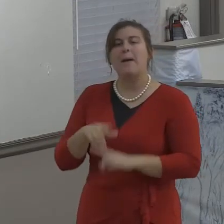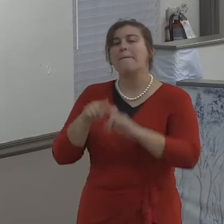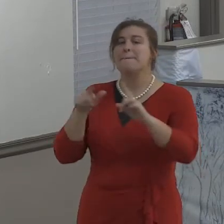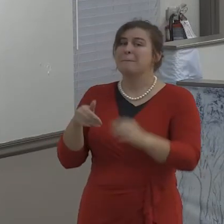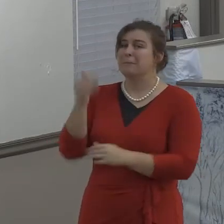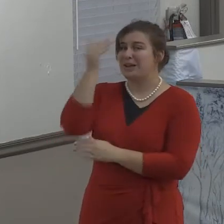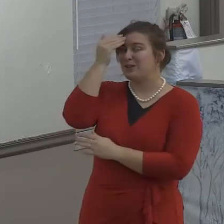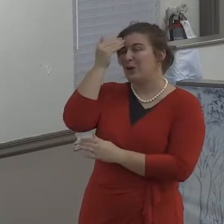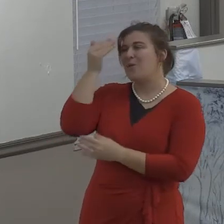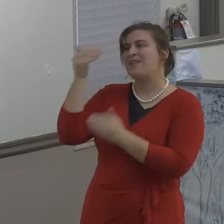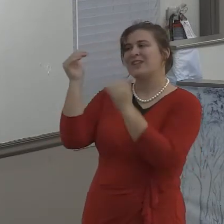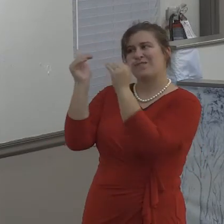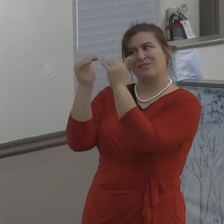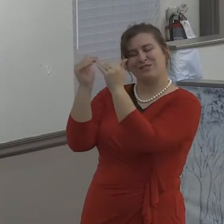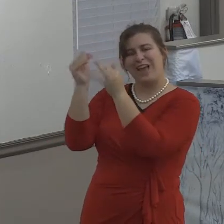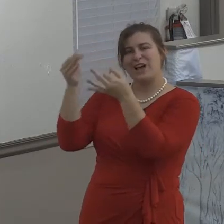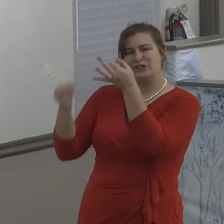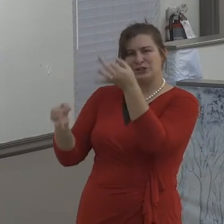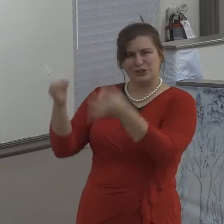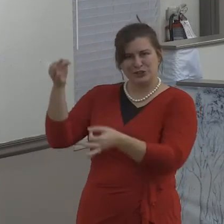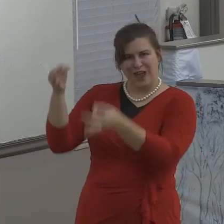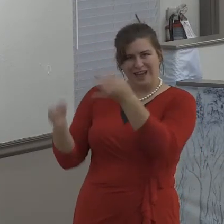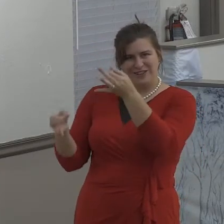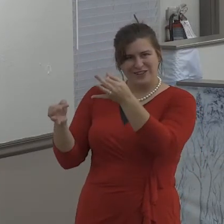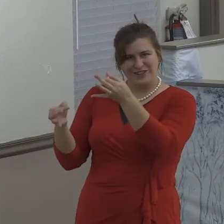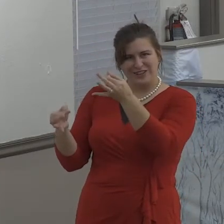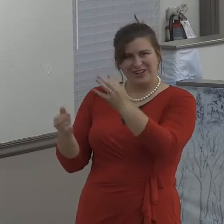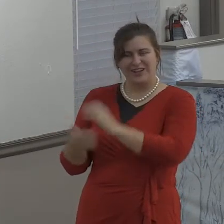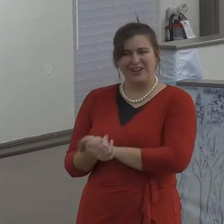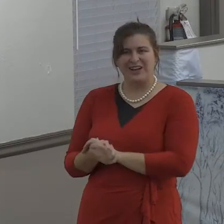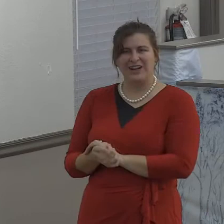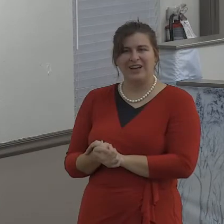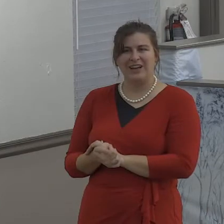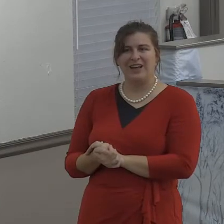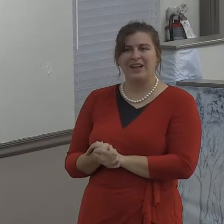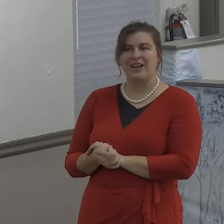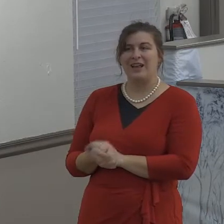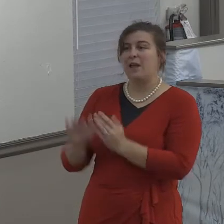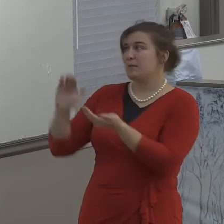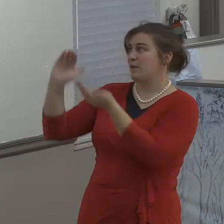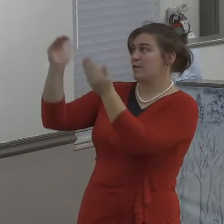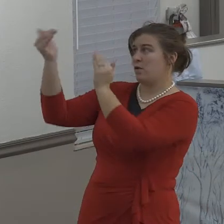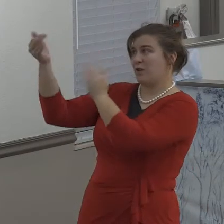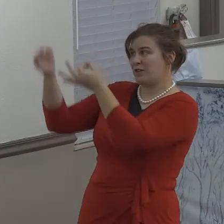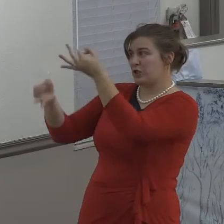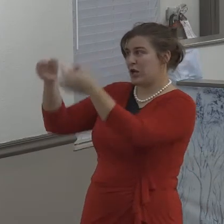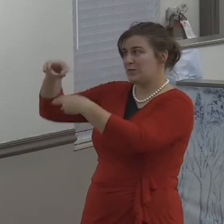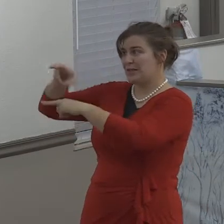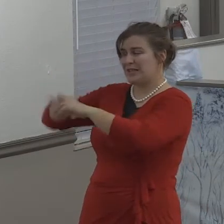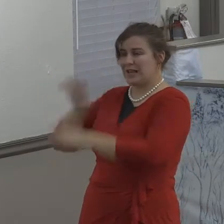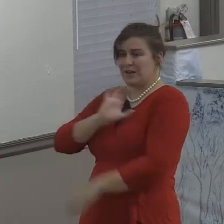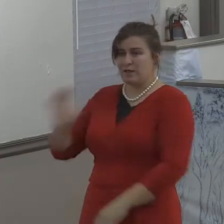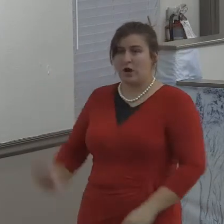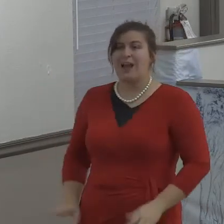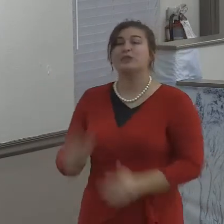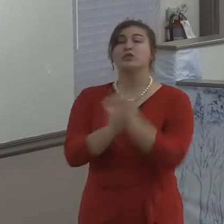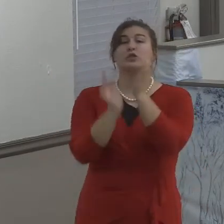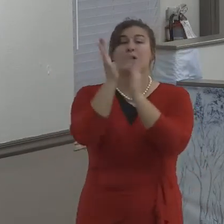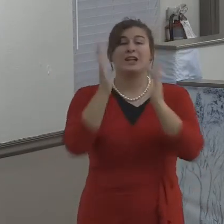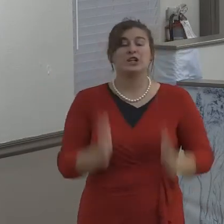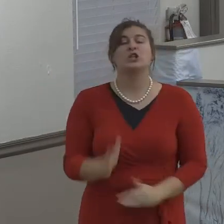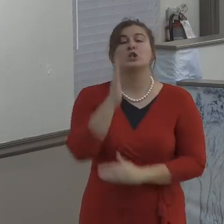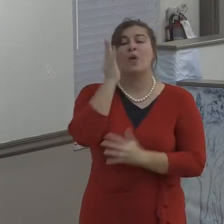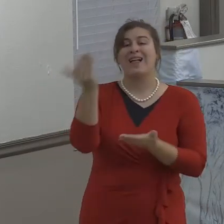And, boy, when you think about that, beloved, that is an awesome thing to stand before the Lord, isn't it? It's not a sin